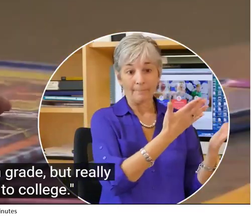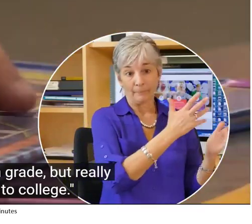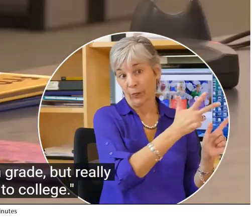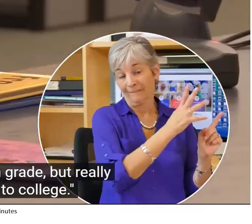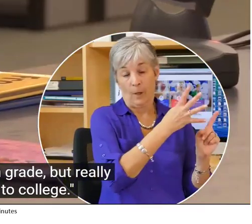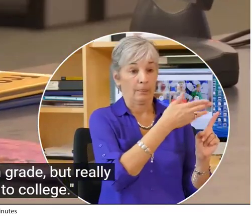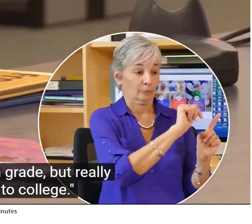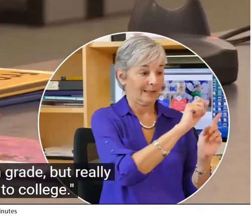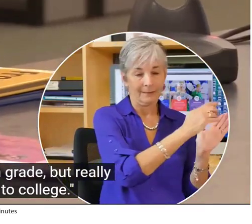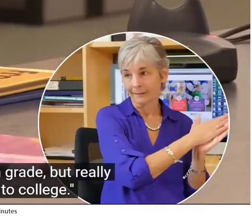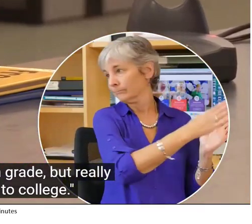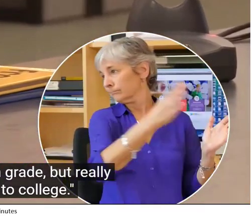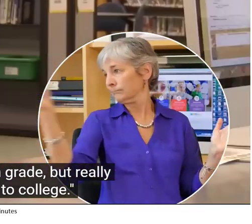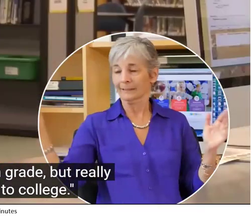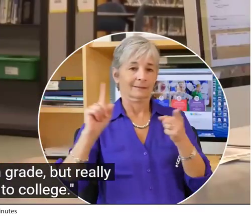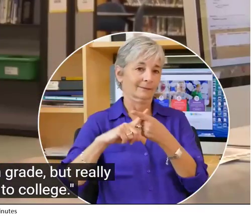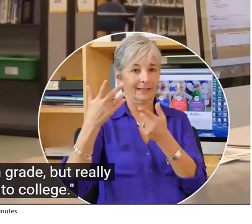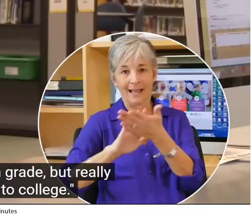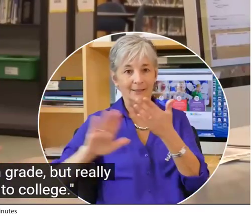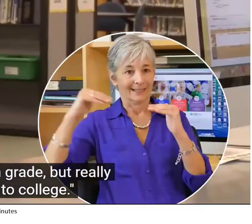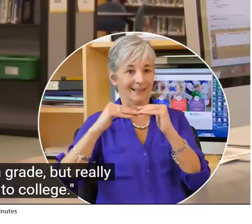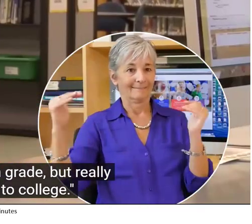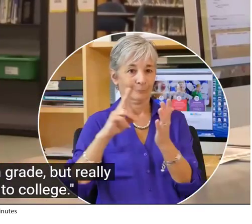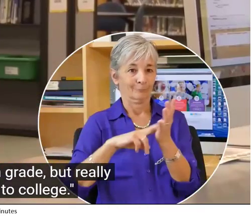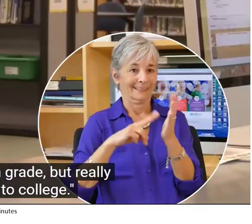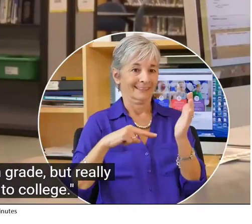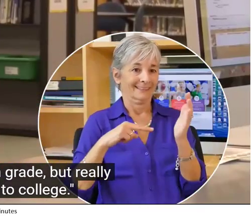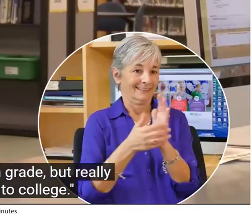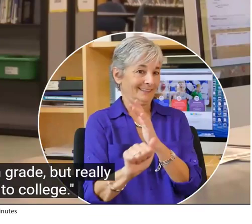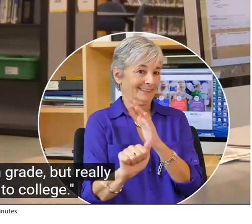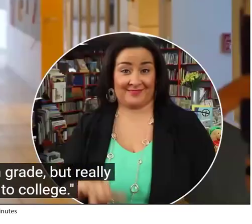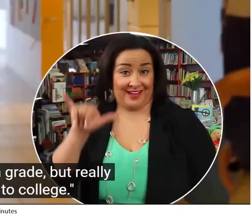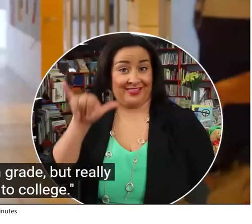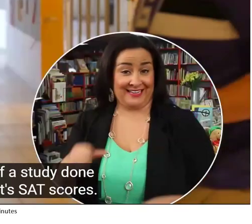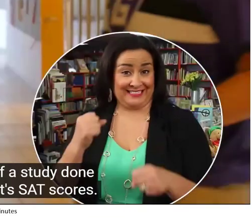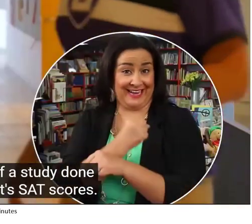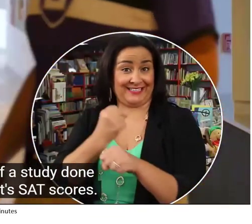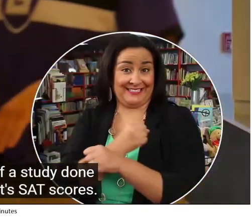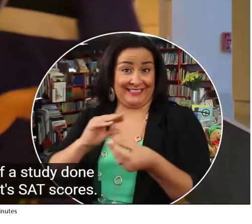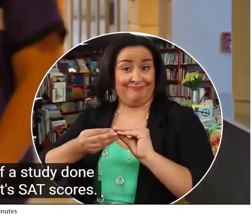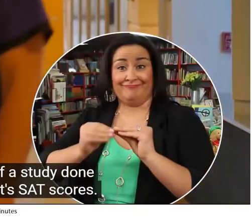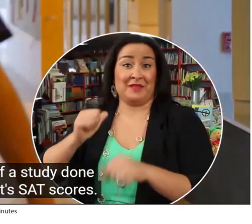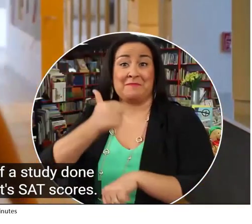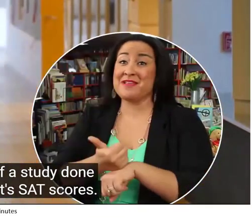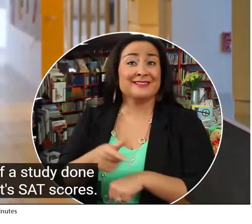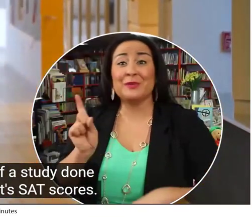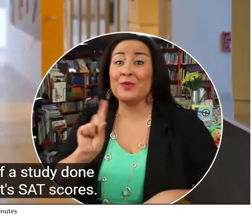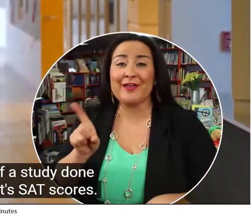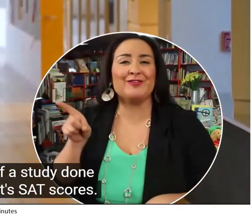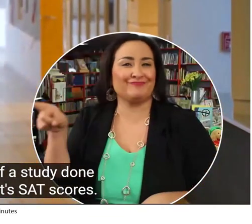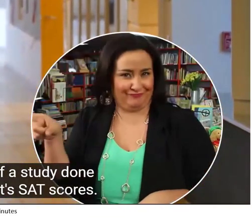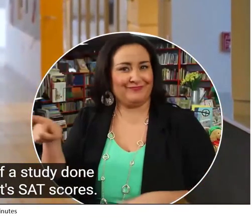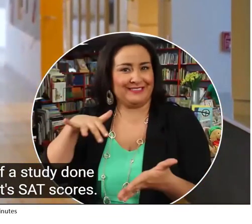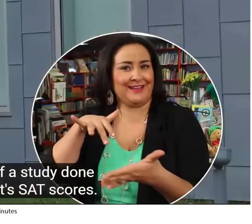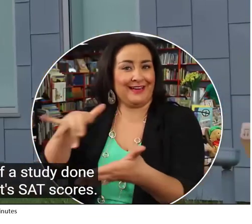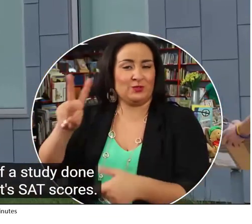some are from 3rd or 4th grade, but really it all ranges all the way up to college. That statistic was based off